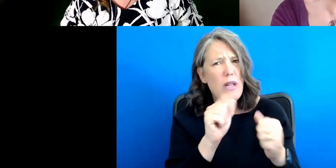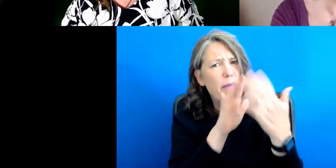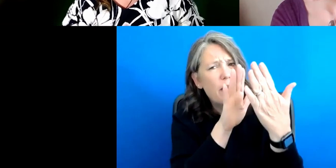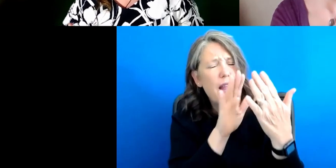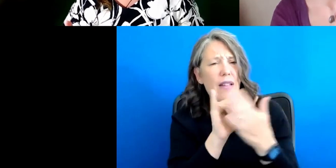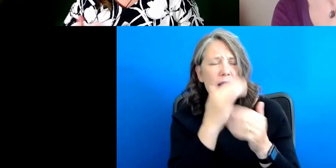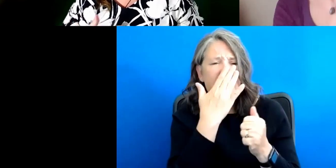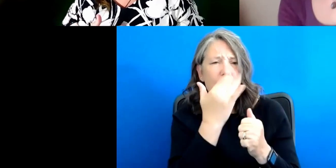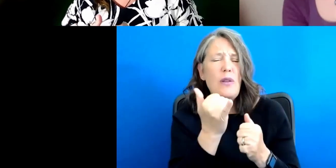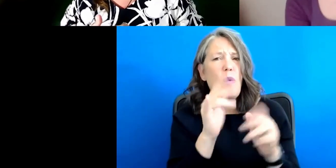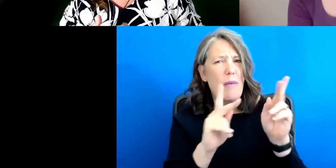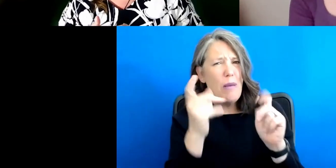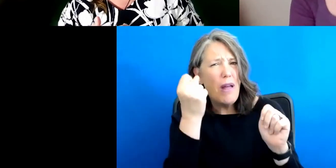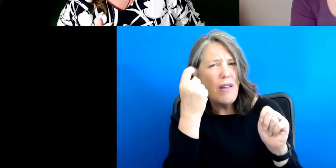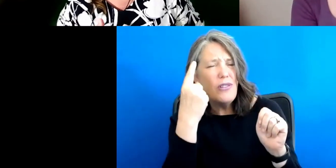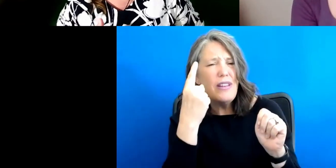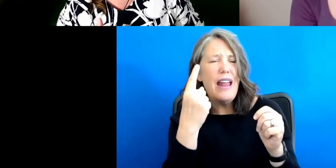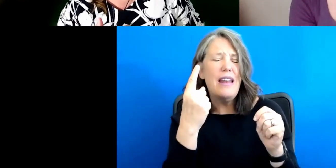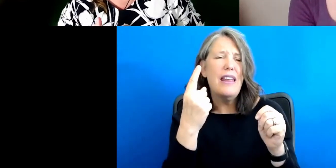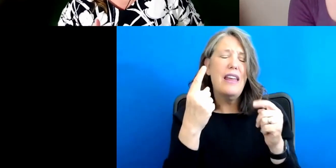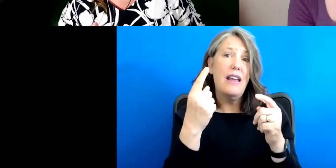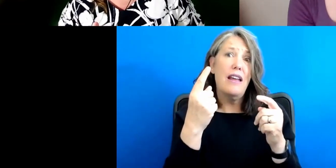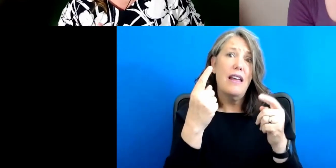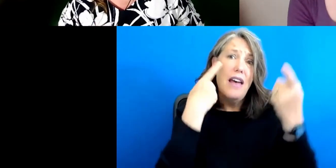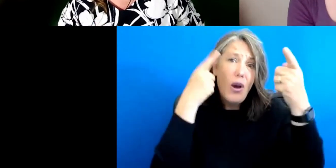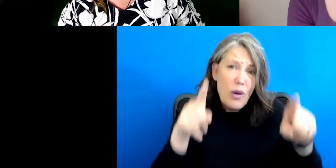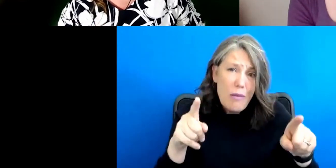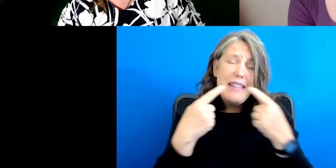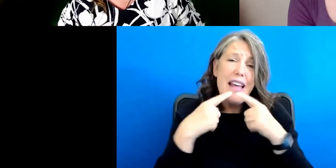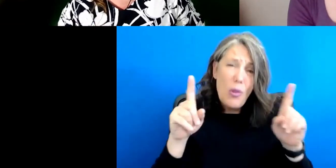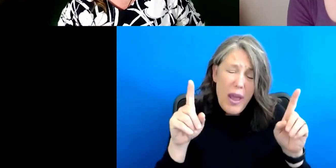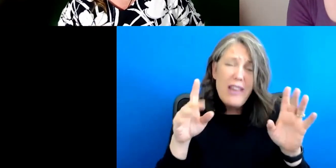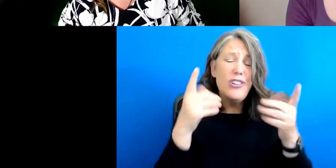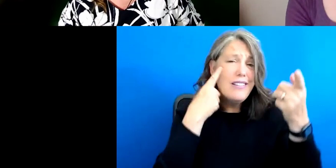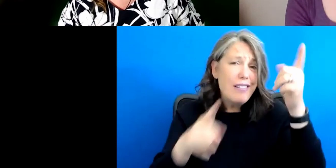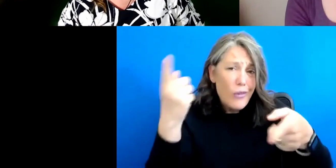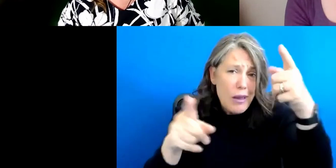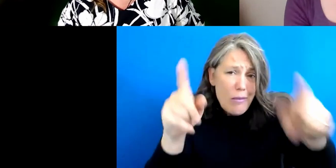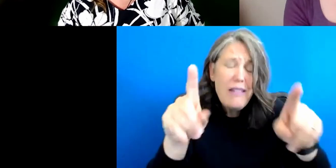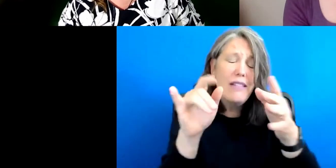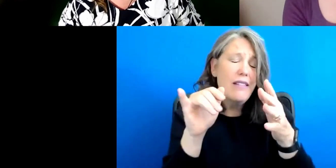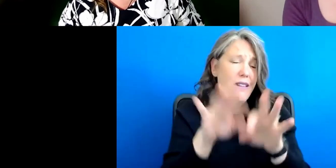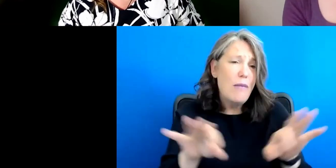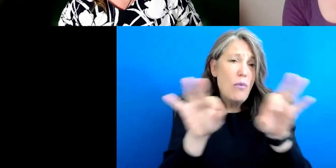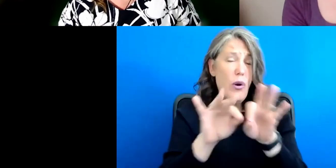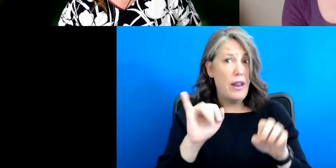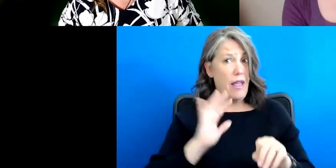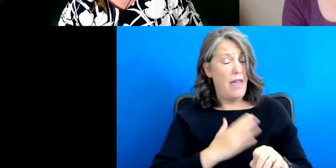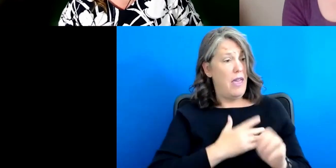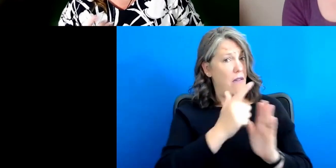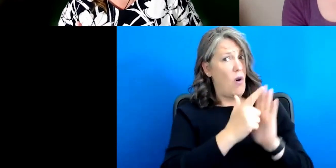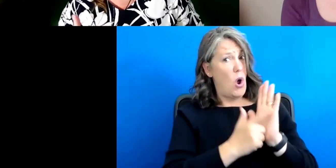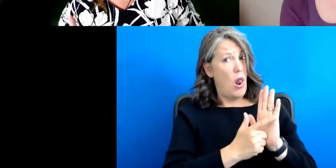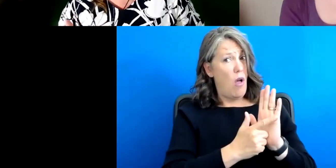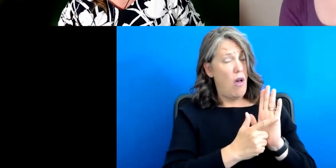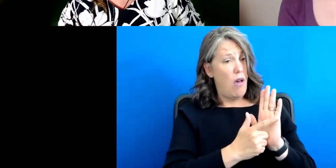understandings and declarations are important. You know, if our law is better than what's even in the CRPD,